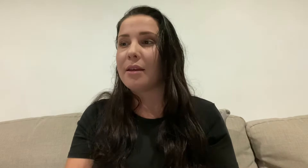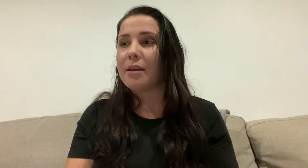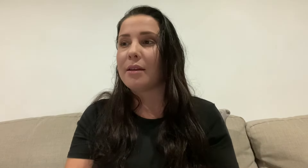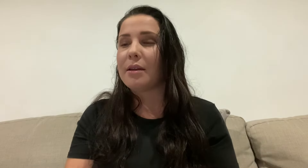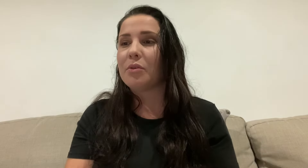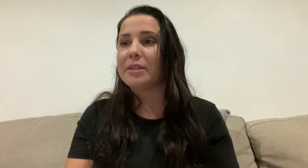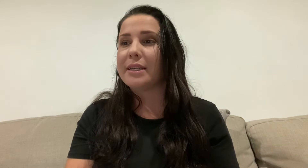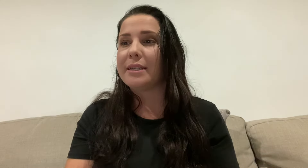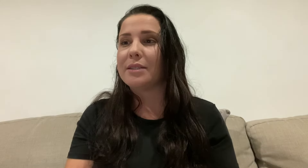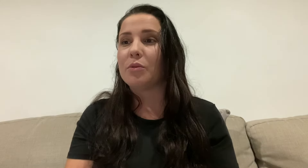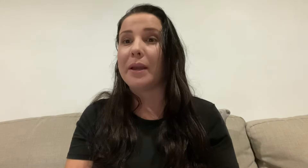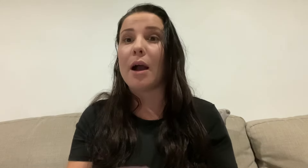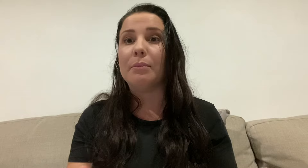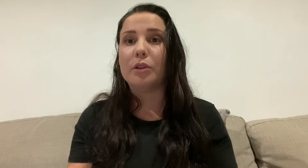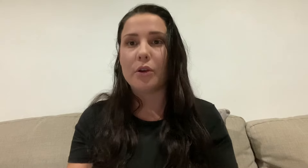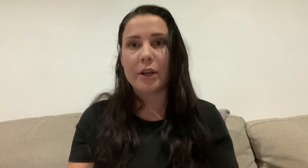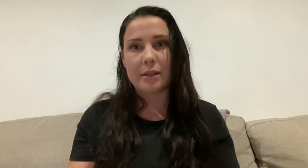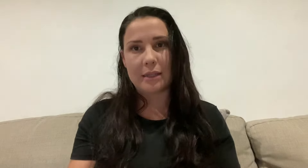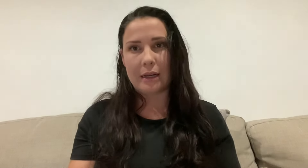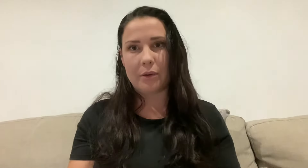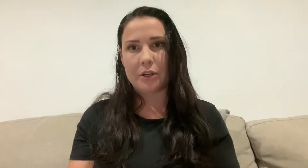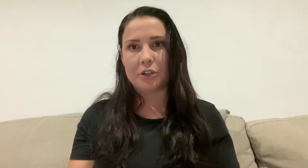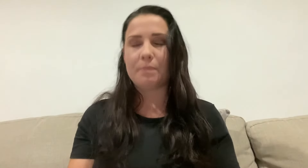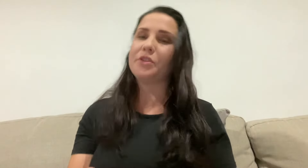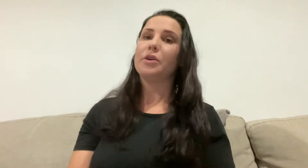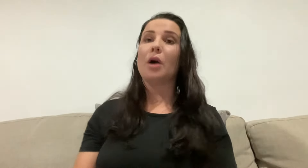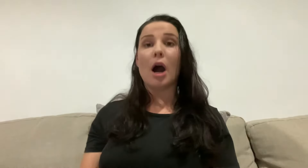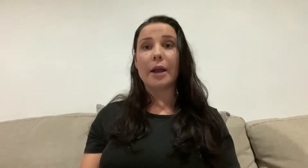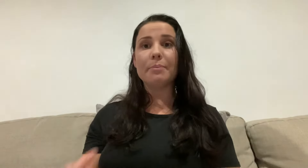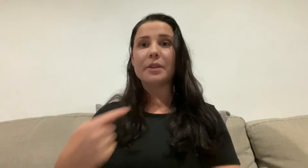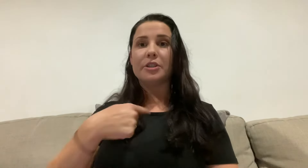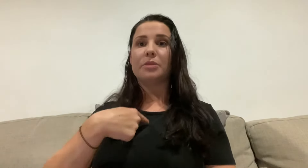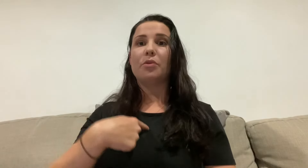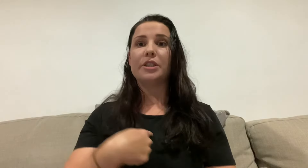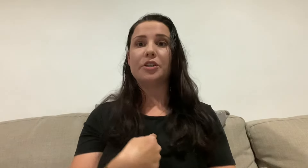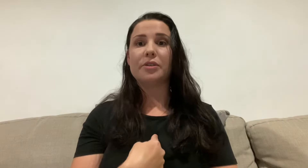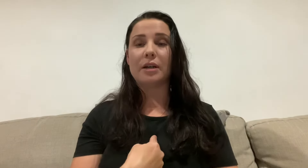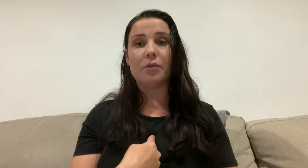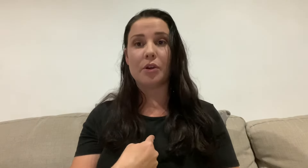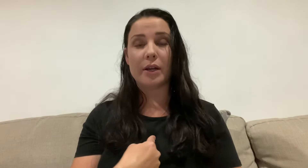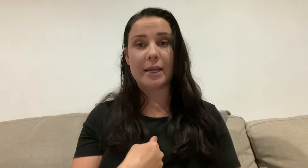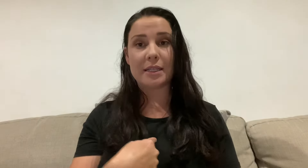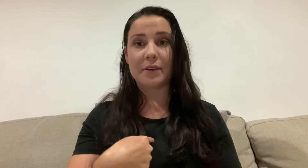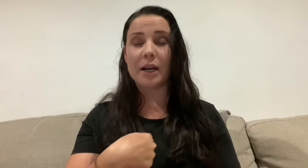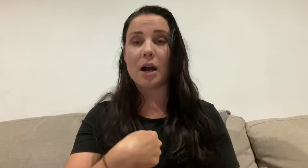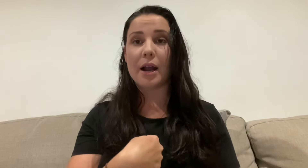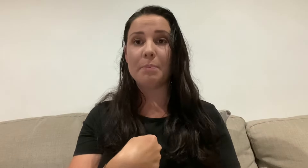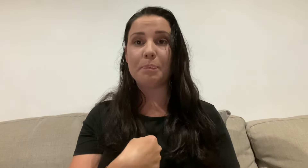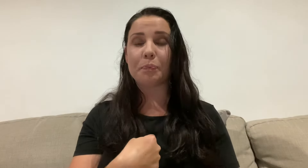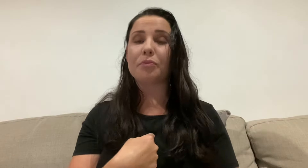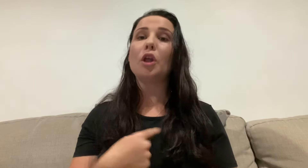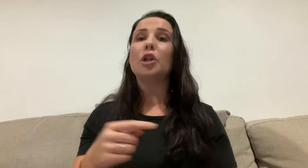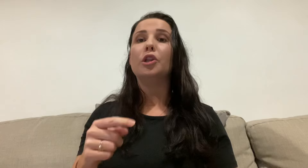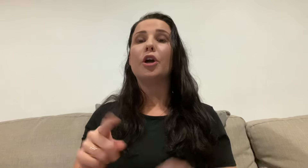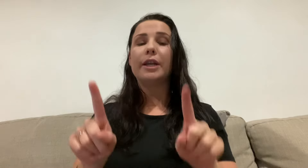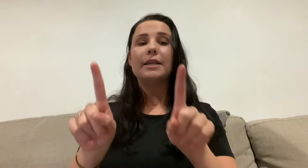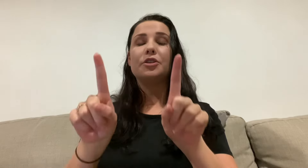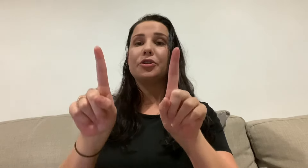number one sentence would be, I'm learning sign language. So I'm, it's just pointing to yourself, your index finger. I'm learning is your two